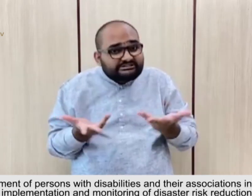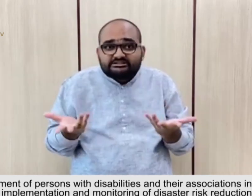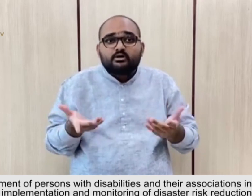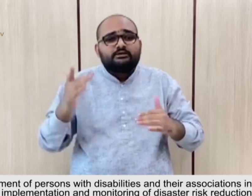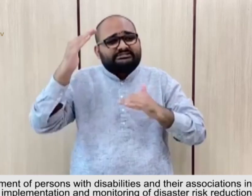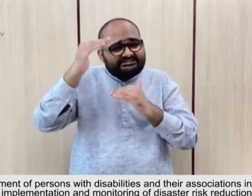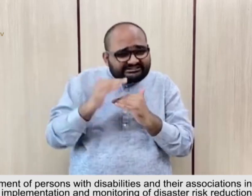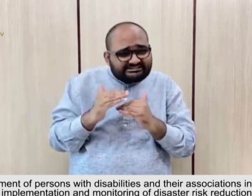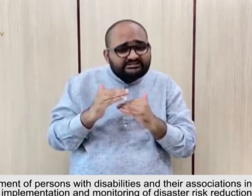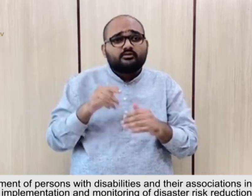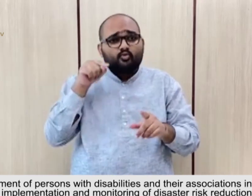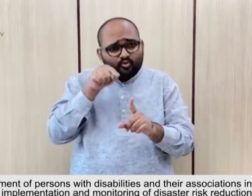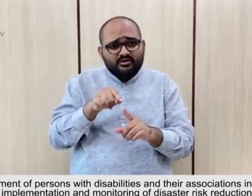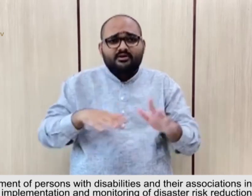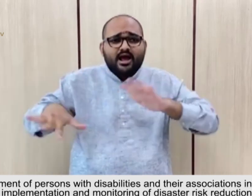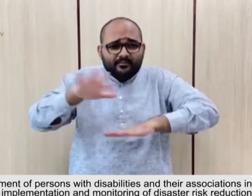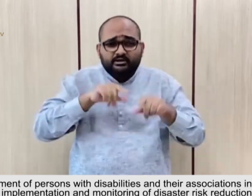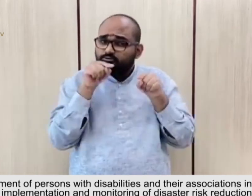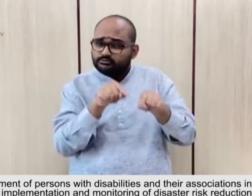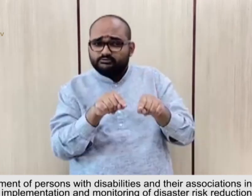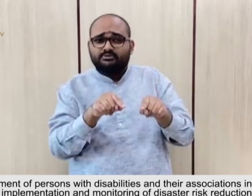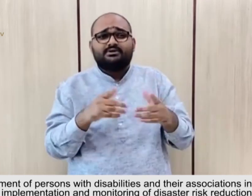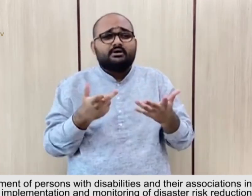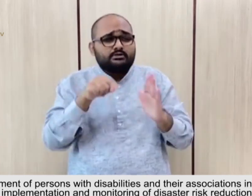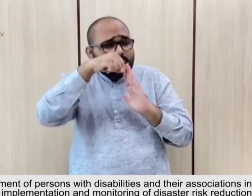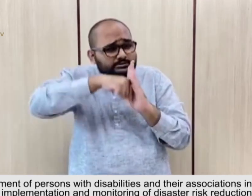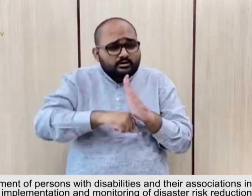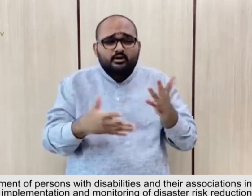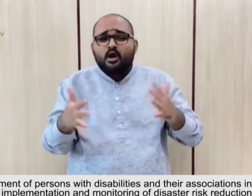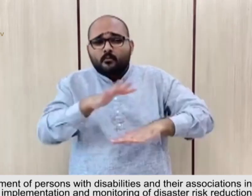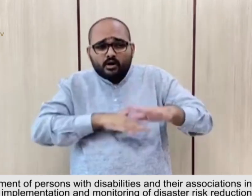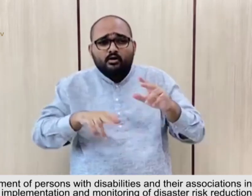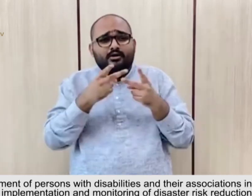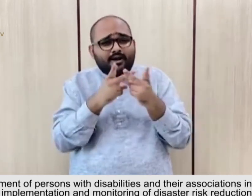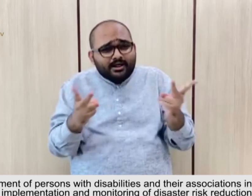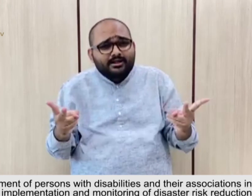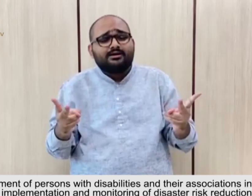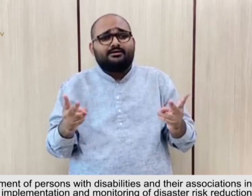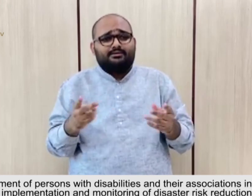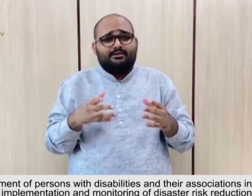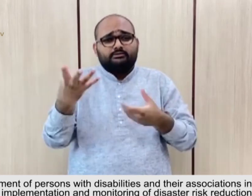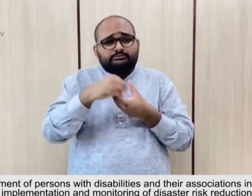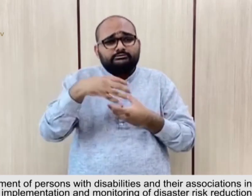their associations in planning, implementation,